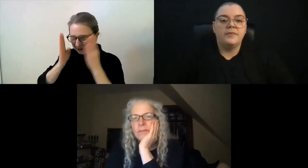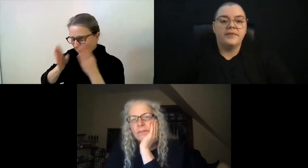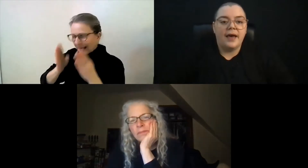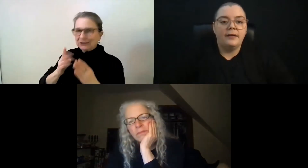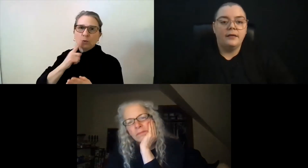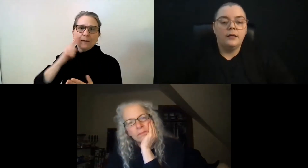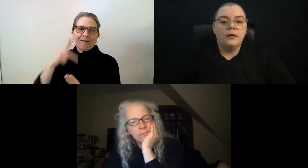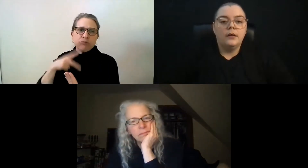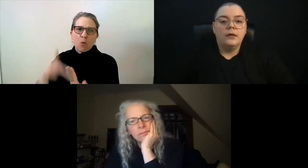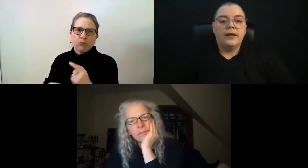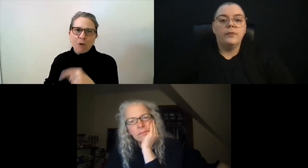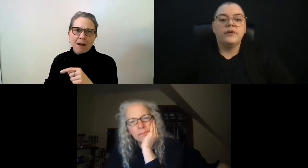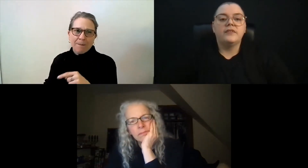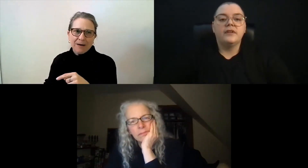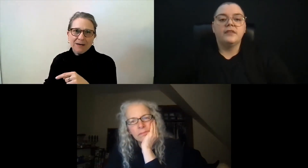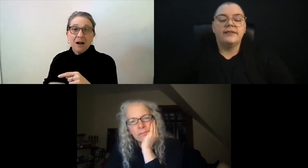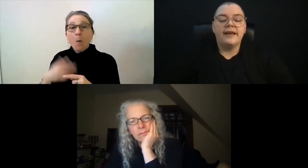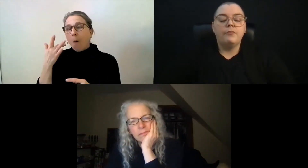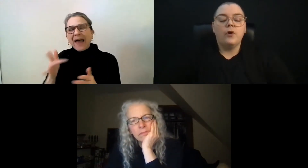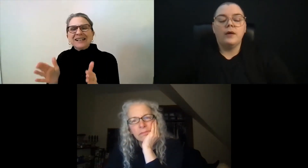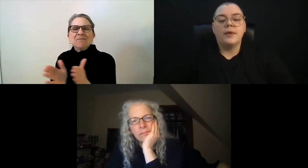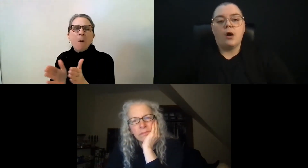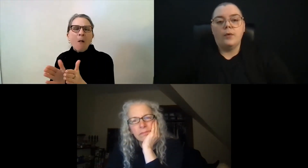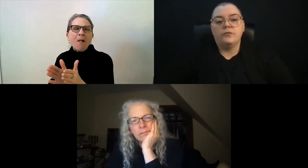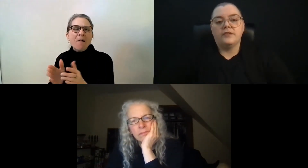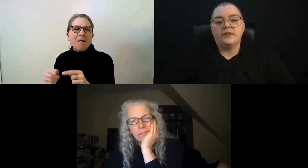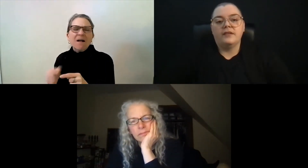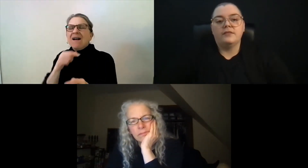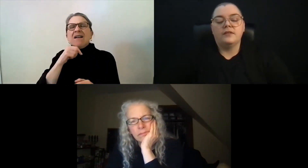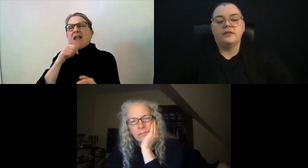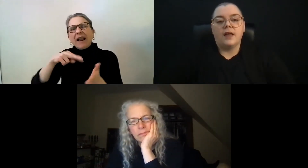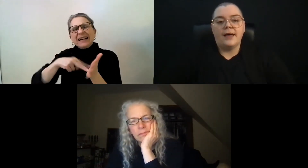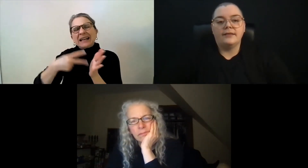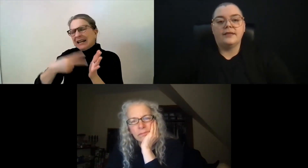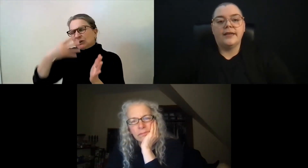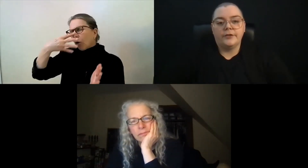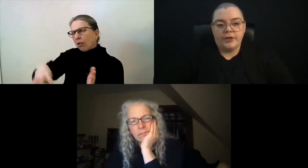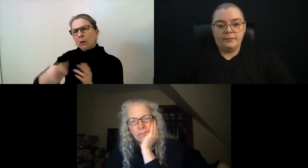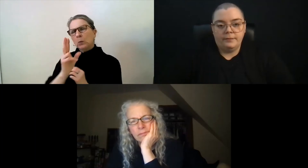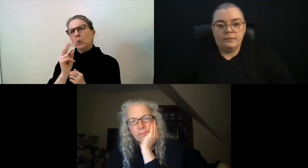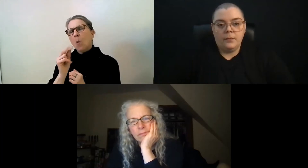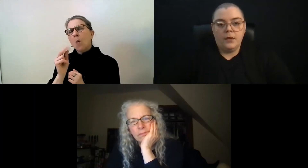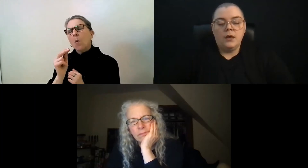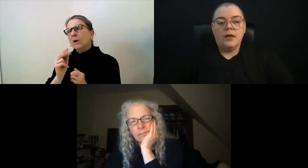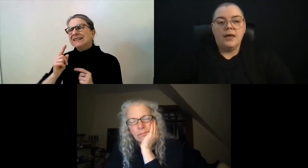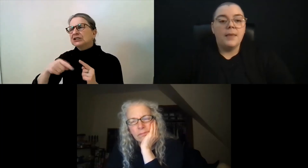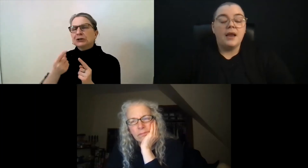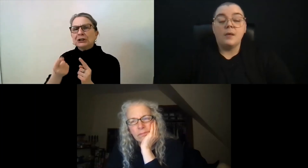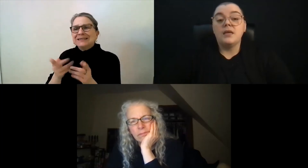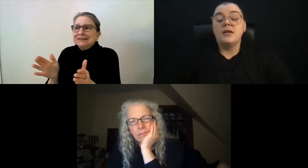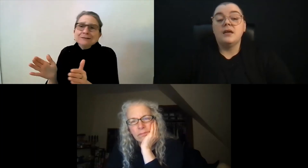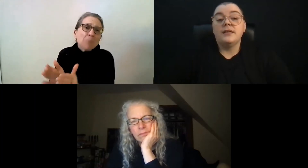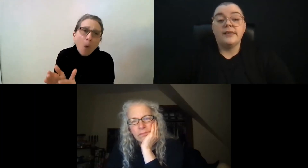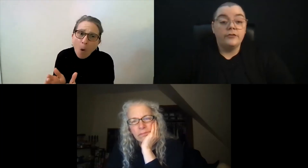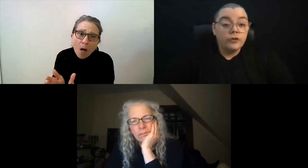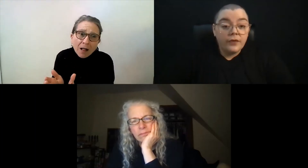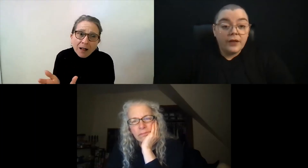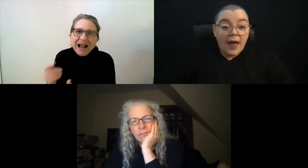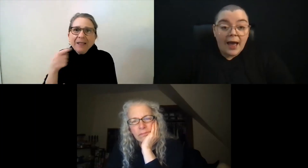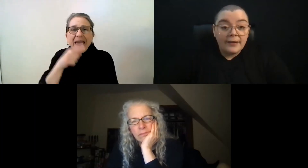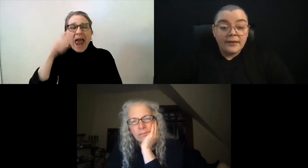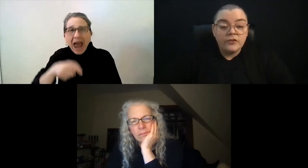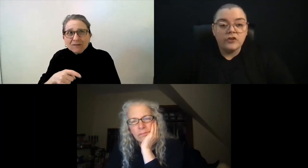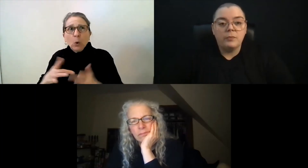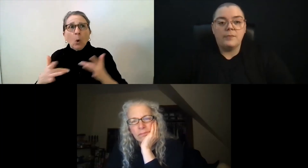a subset, receives, the Deaf programming always receives less attention. It may not be intentional